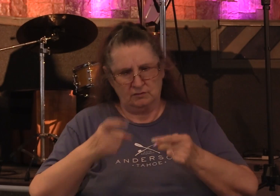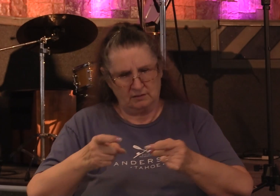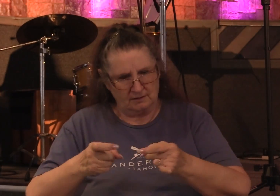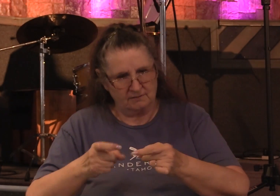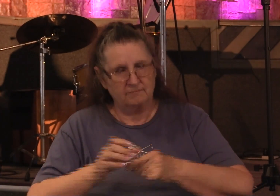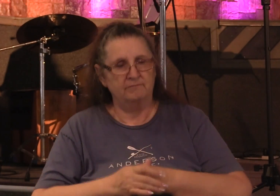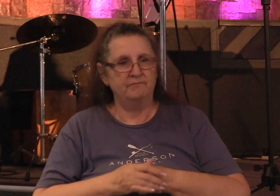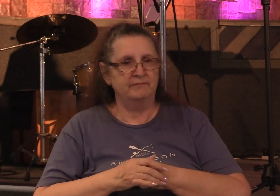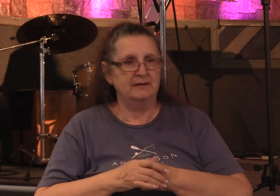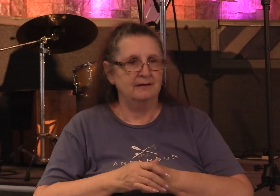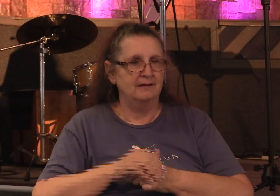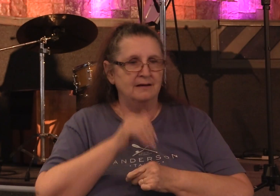That's not communism.